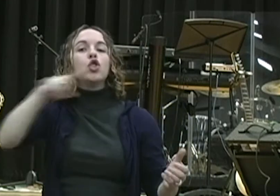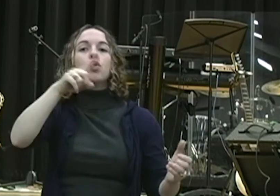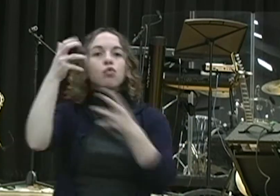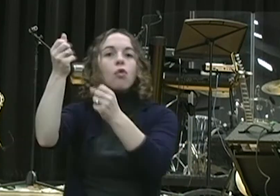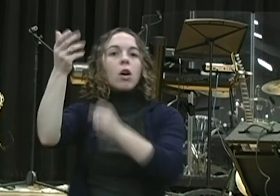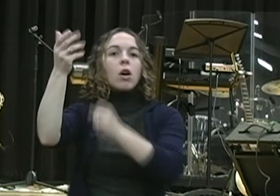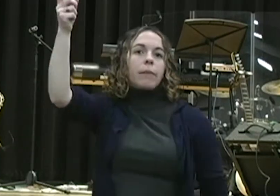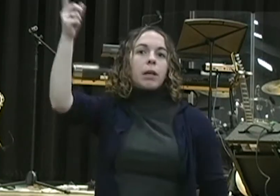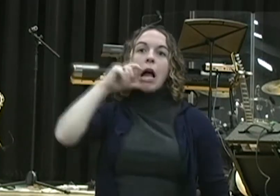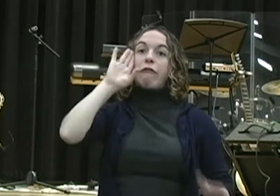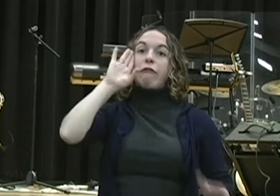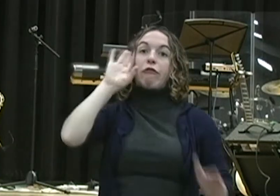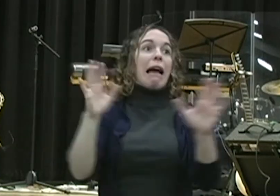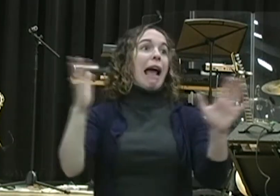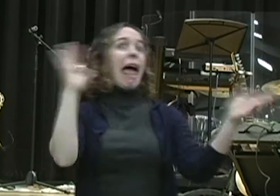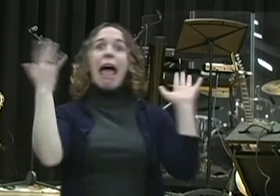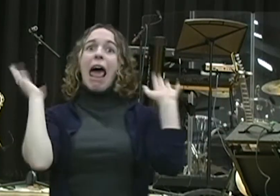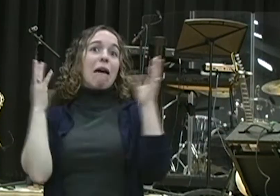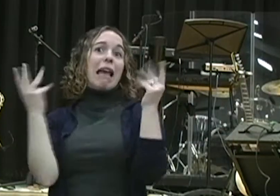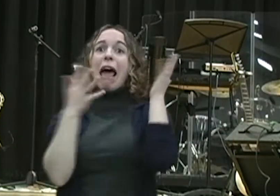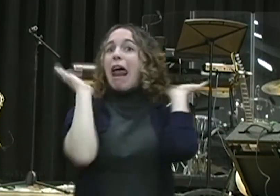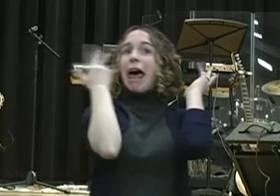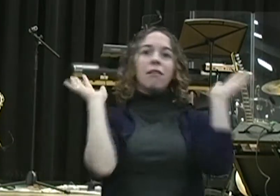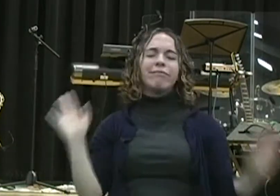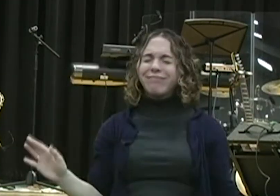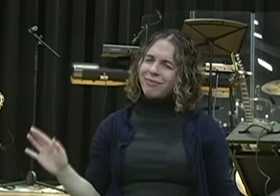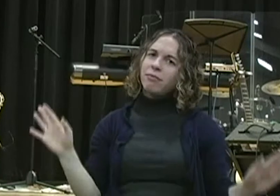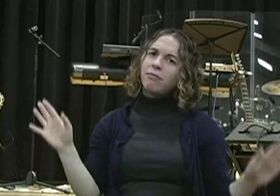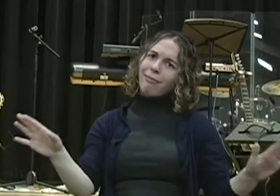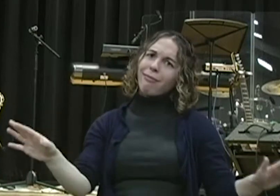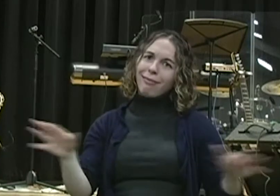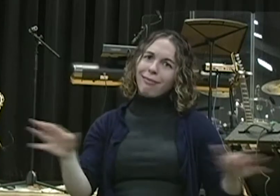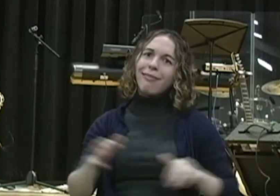seeing in the American church is I'm seeing such a movement of a mixture between